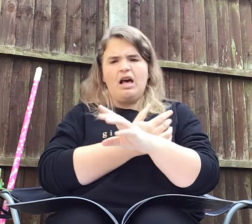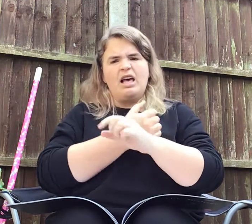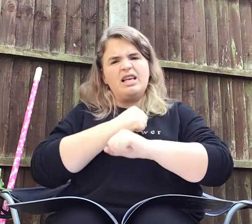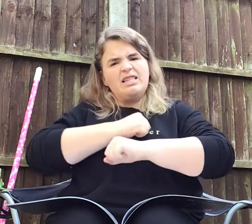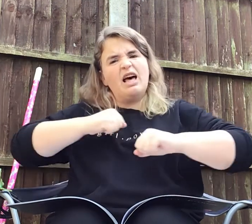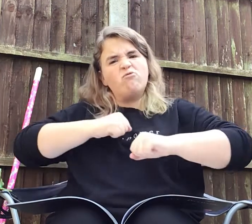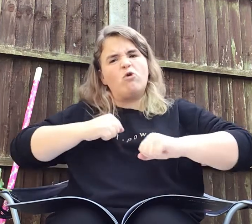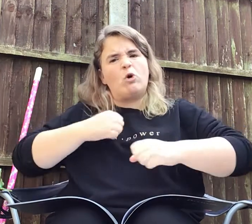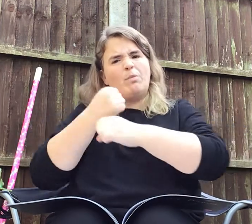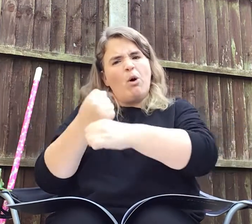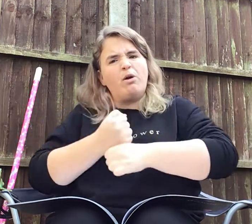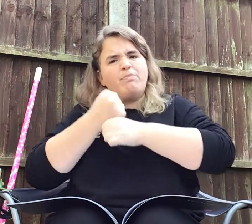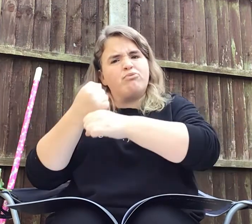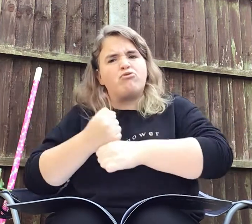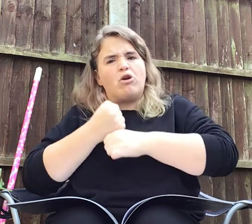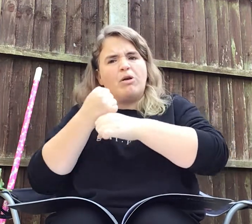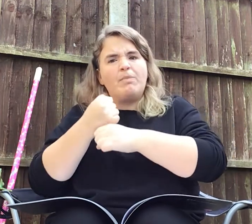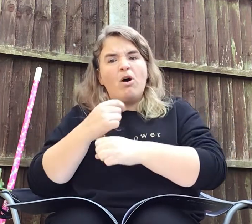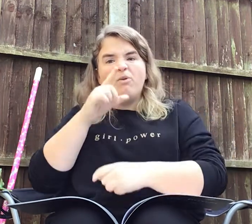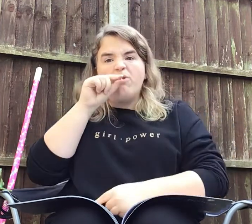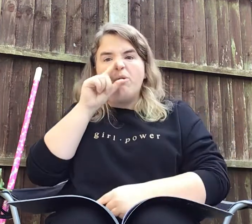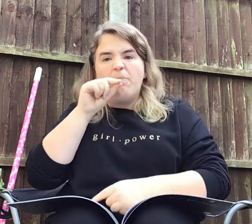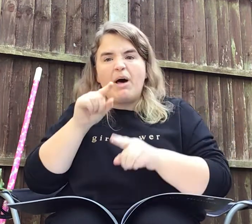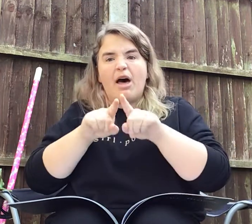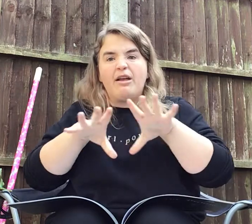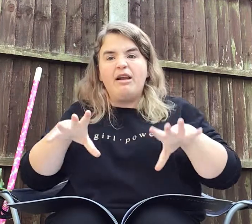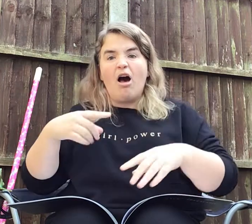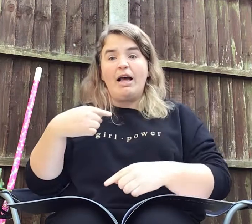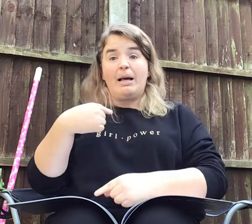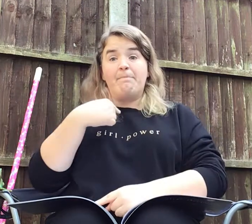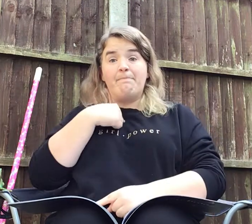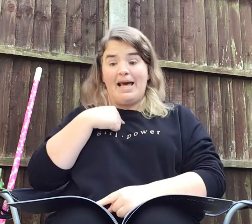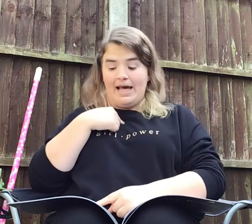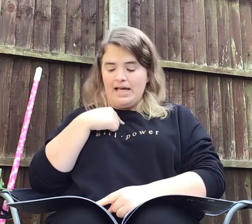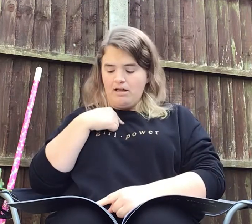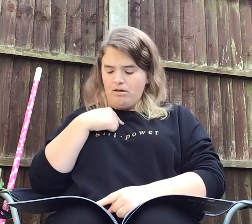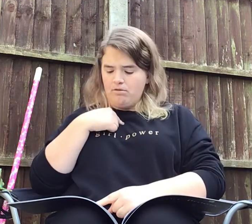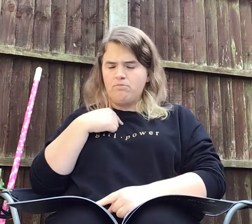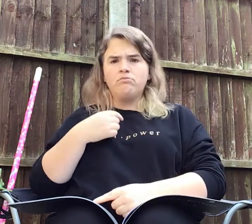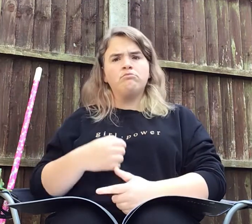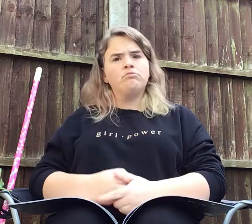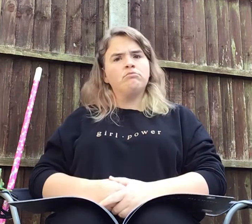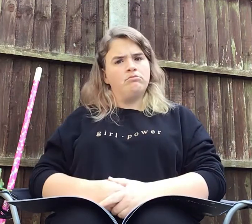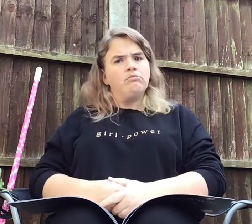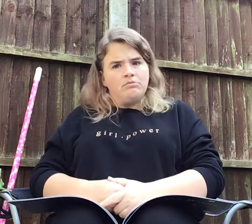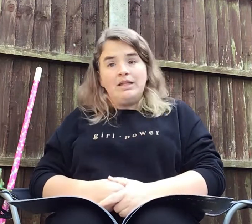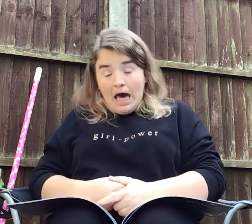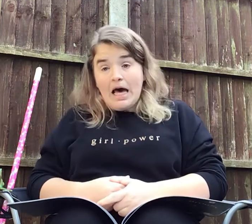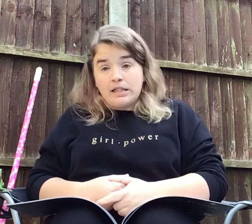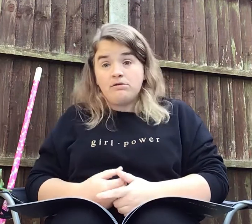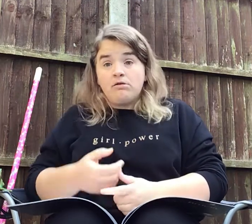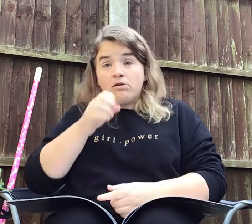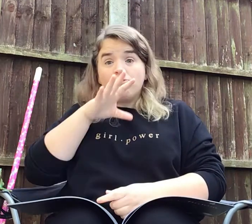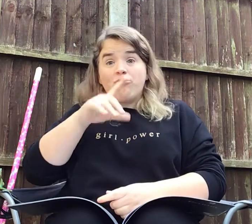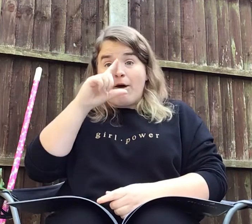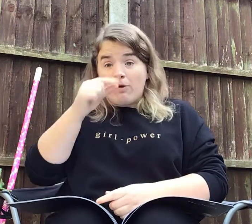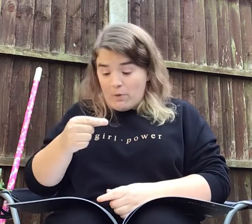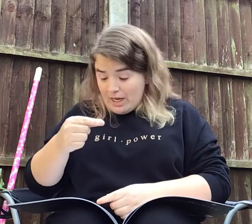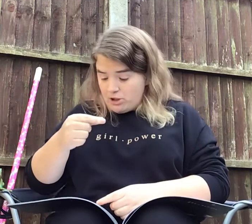Is there room on a broom for a bird like me? Yes! cried the witch.